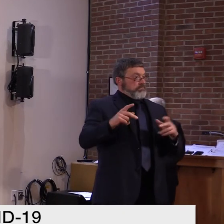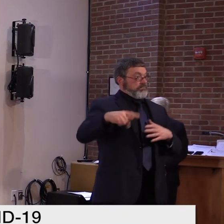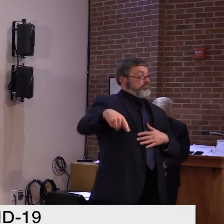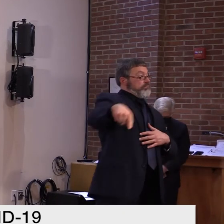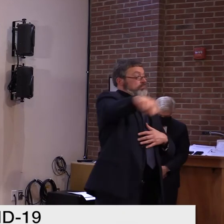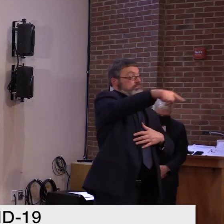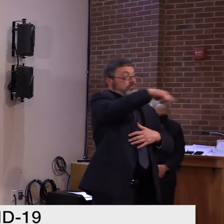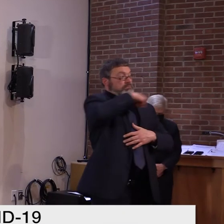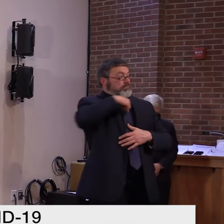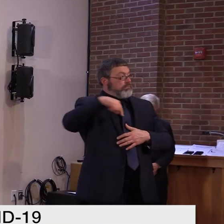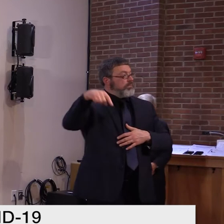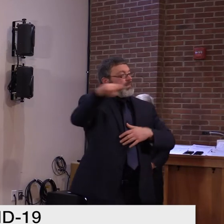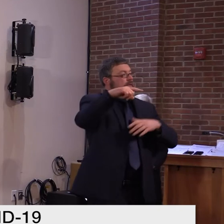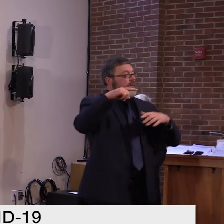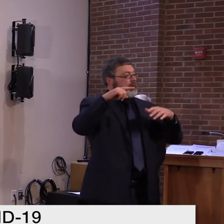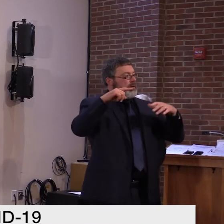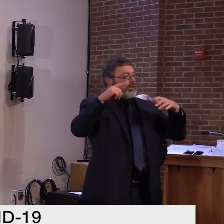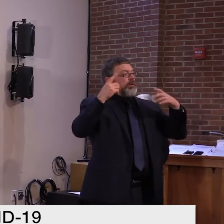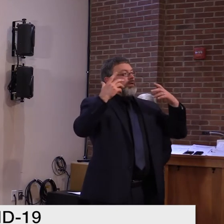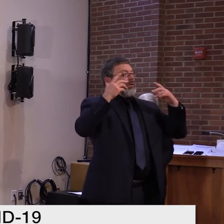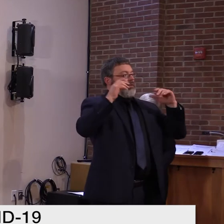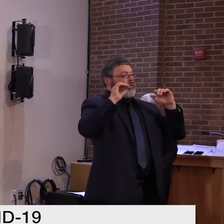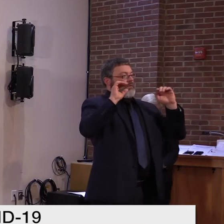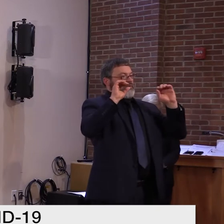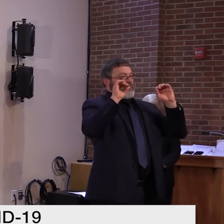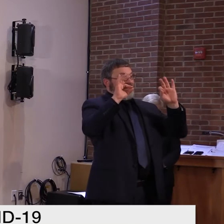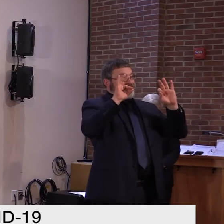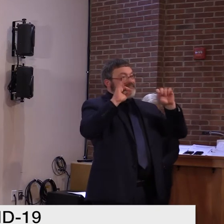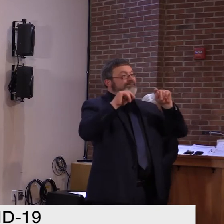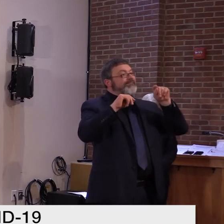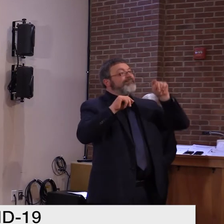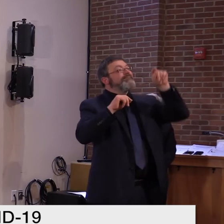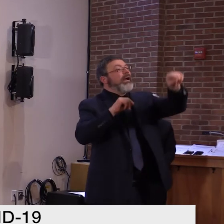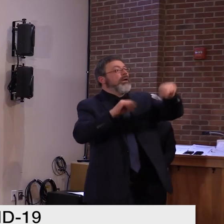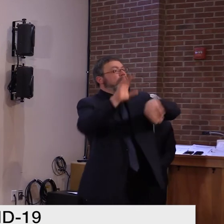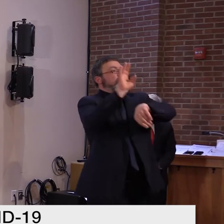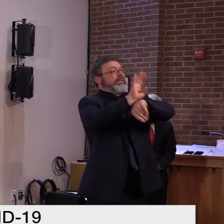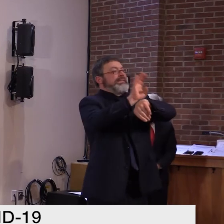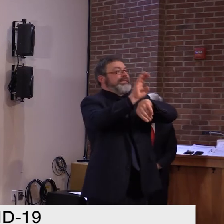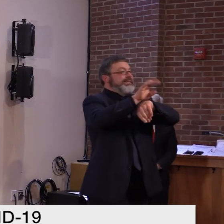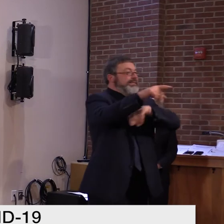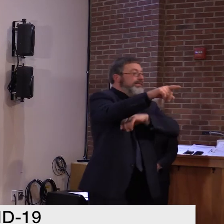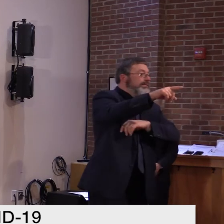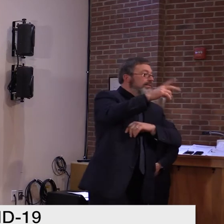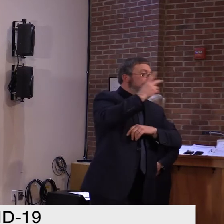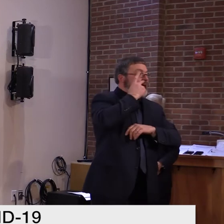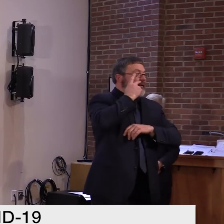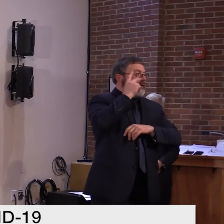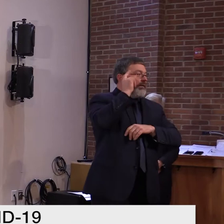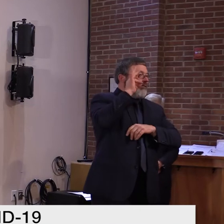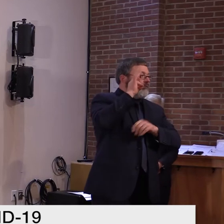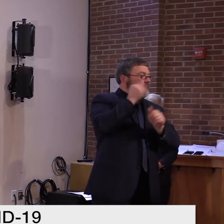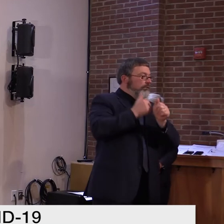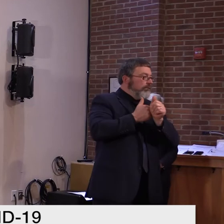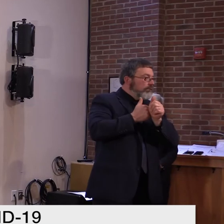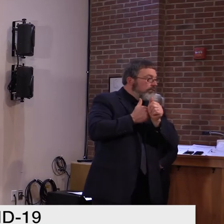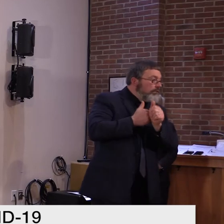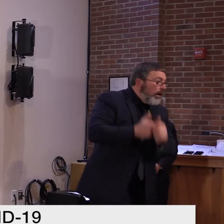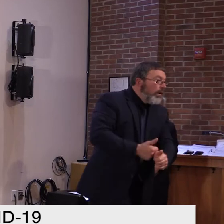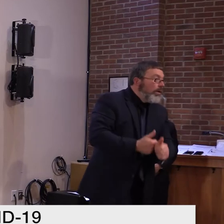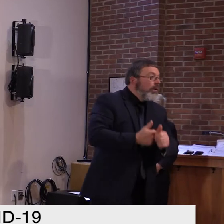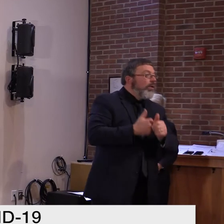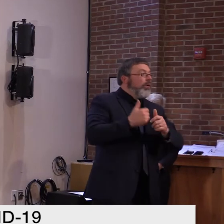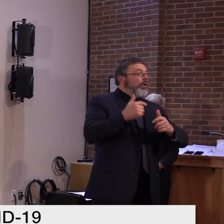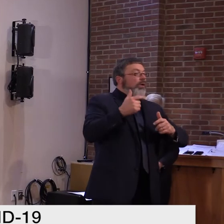think, uh, the future posture will be informed by, uh, what we find over the next, uh, several days as we do that. Um, we're certainly hopeful,